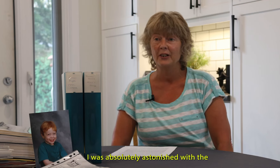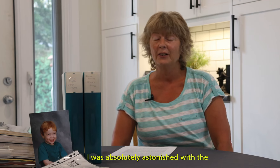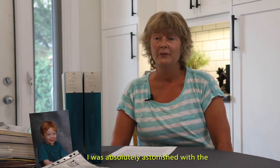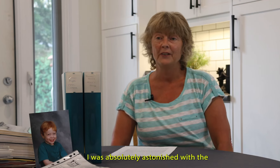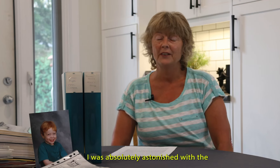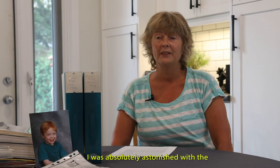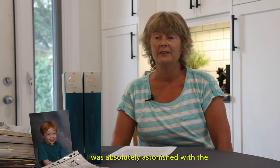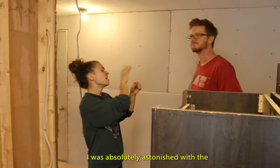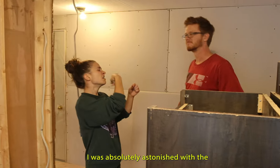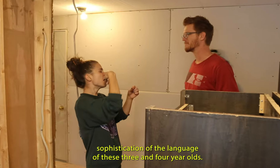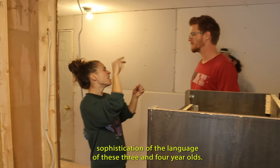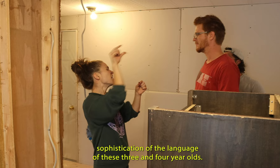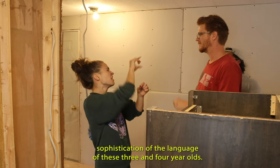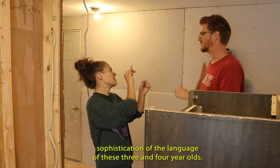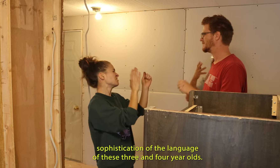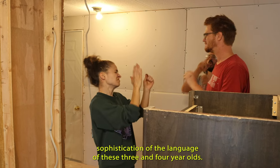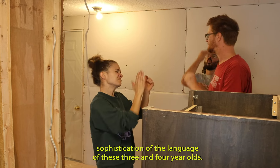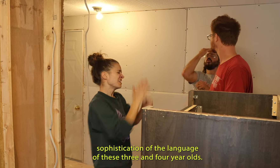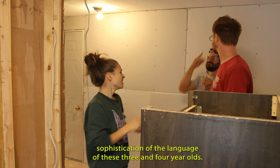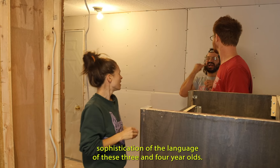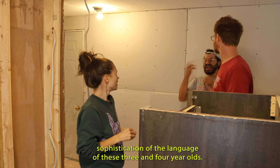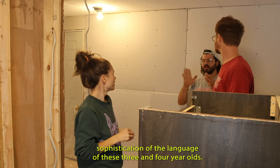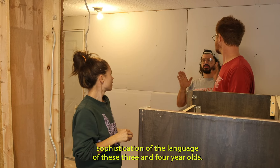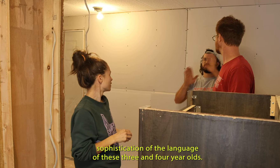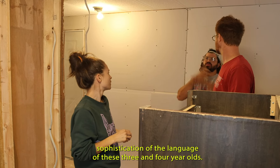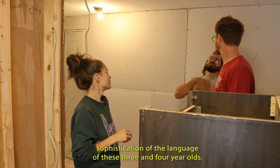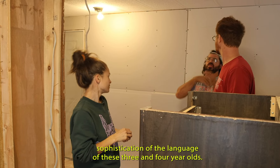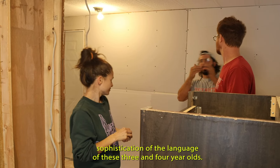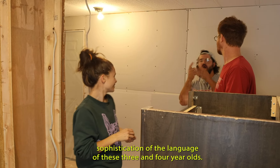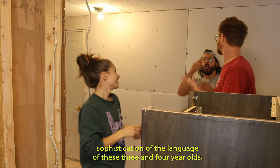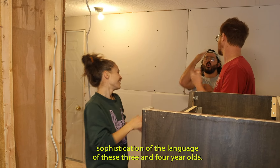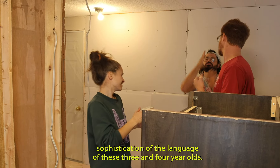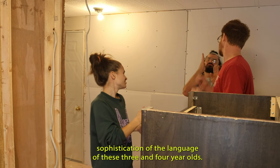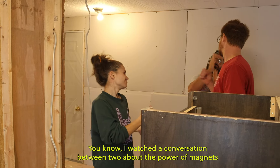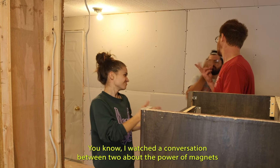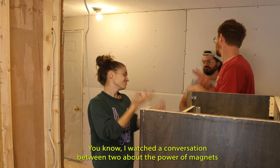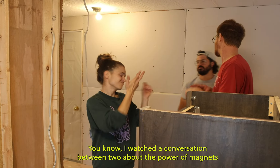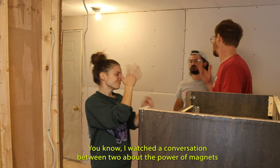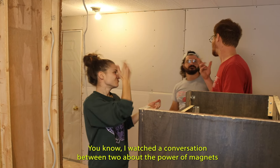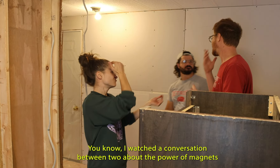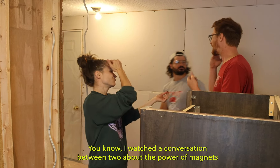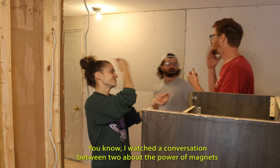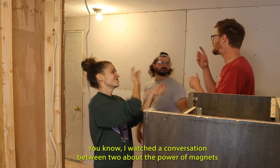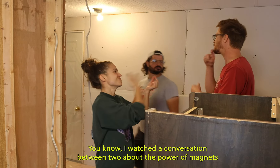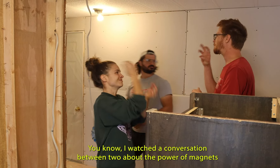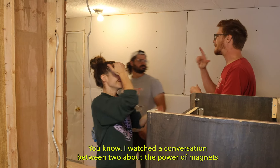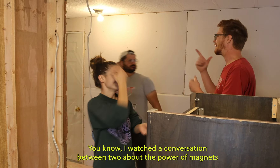with the sophistication of the language of these three and four year olds. You know, I watched a conversation